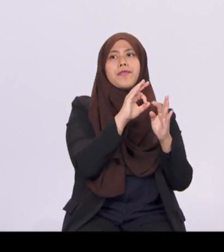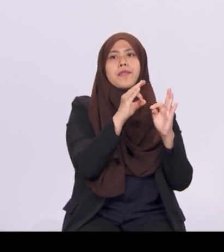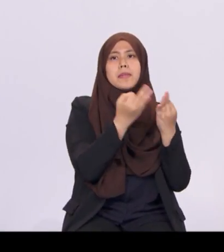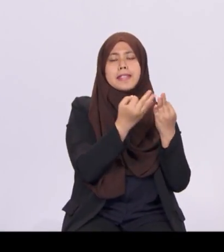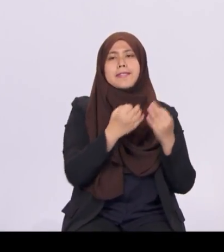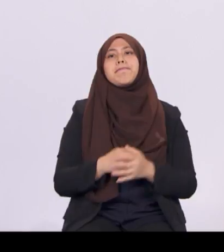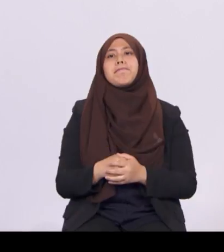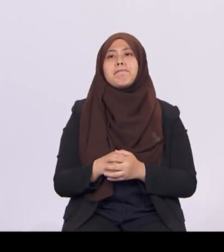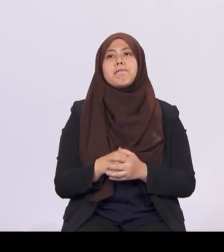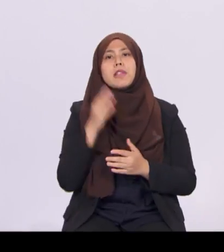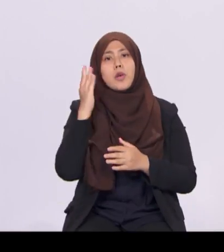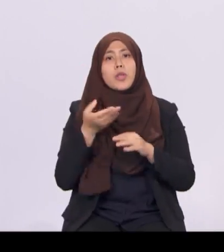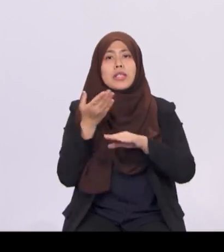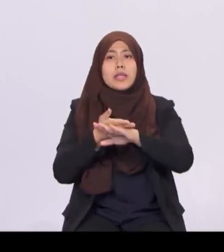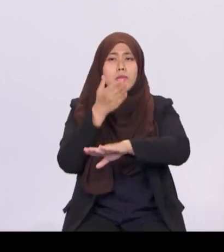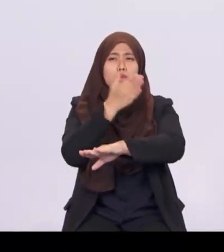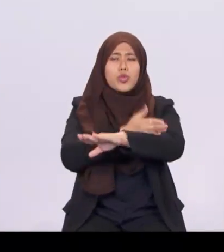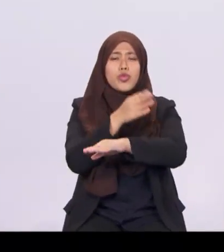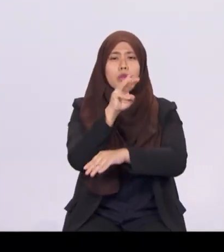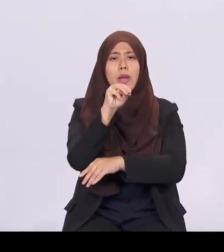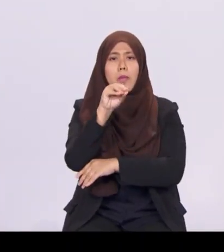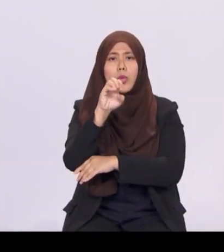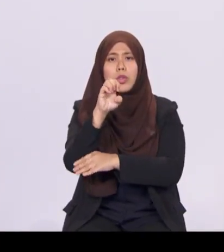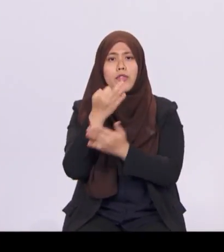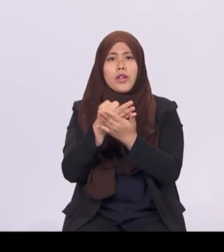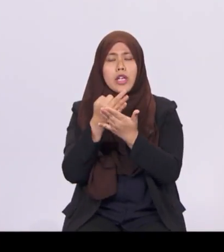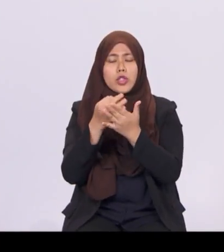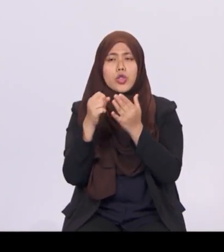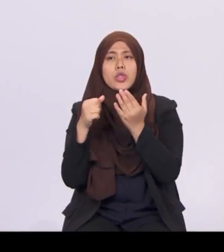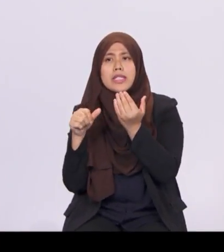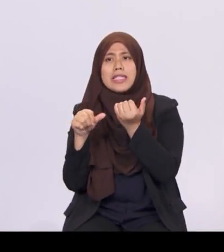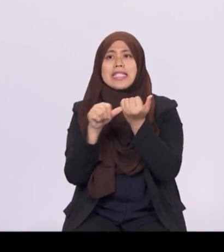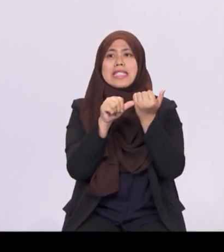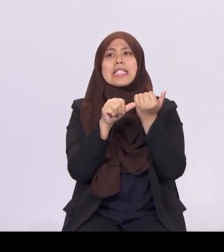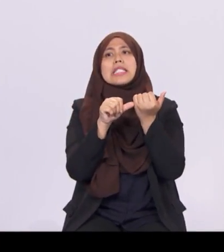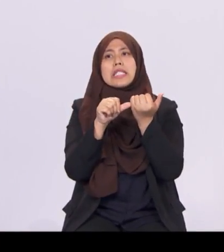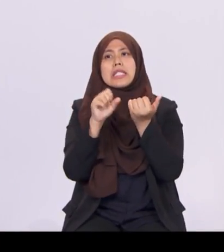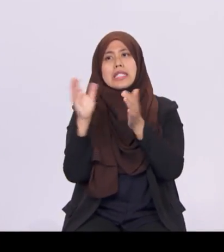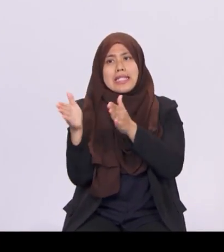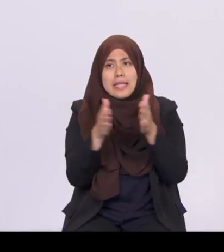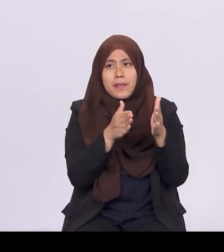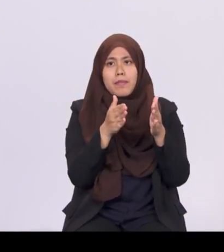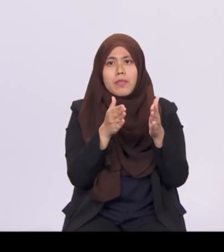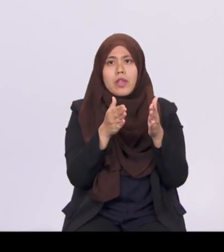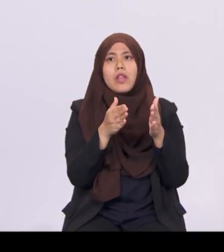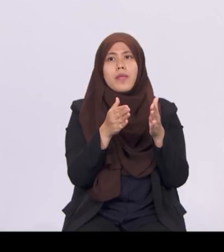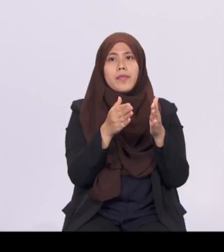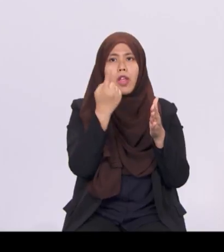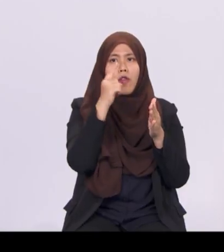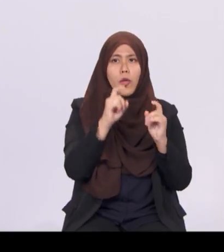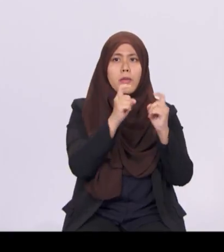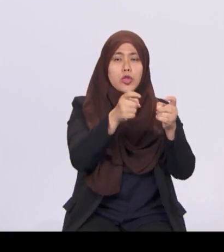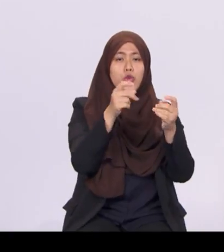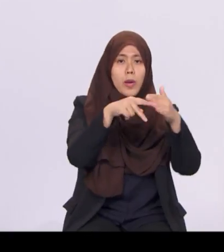by raising the annual bursary quantum for pre-university students from $750 to $900